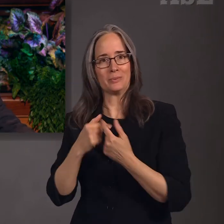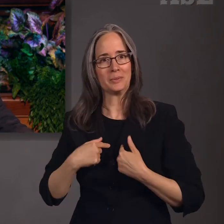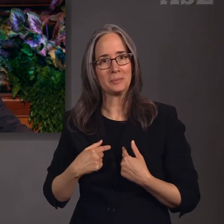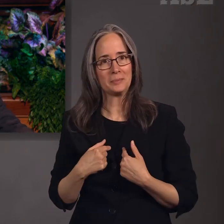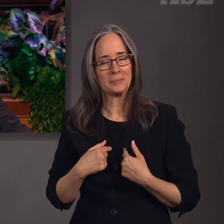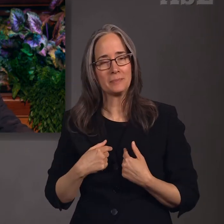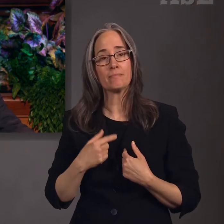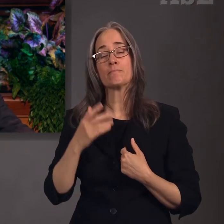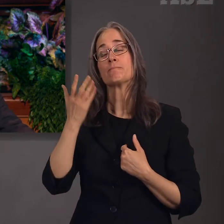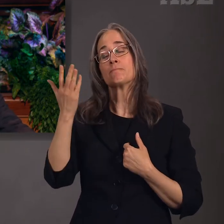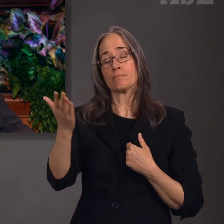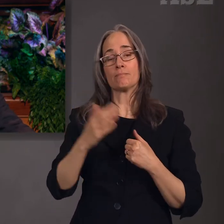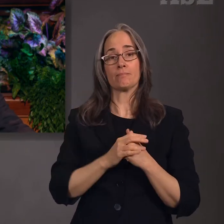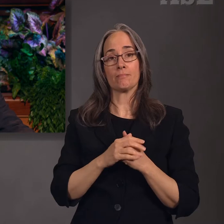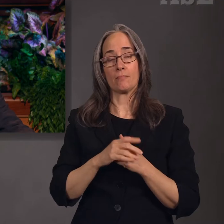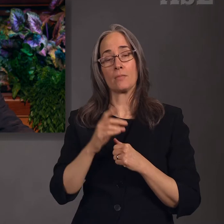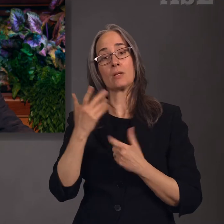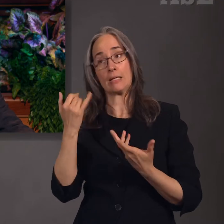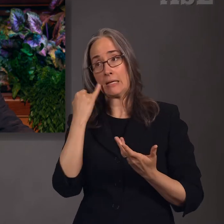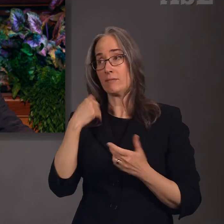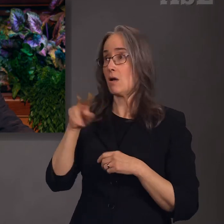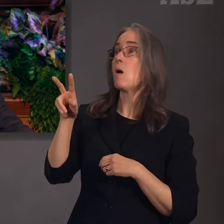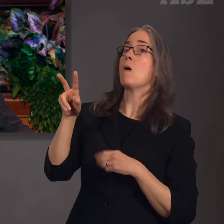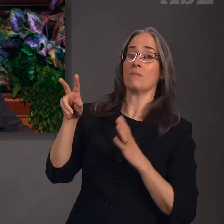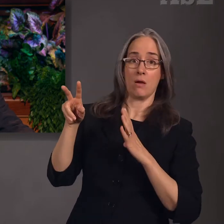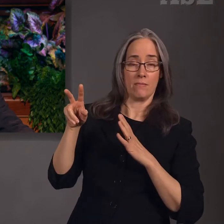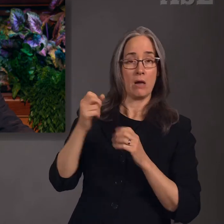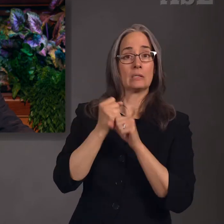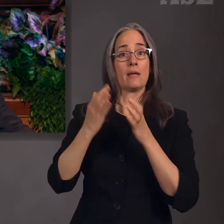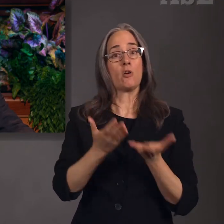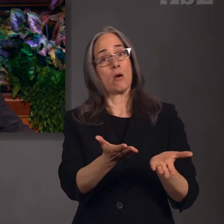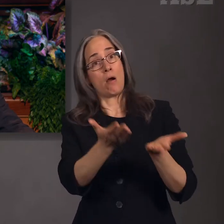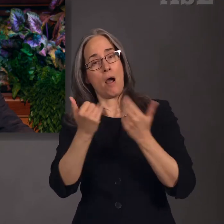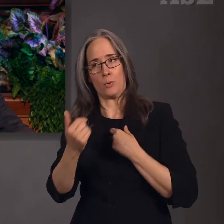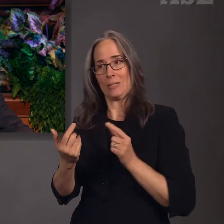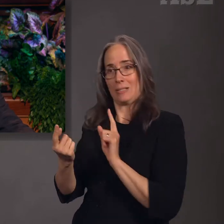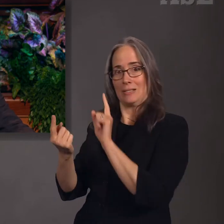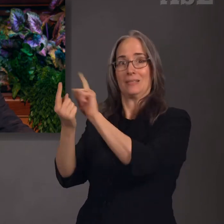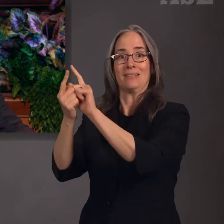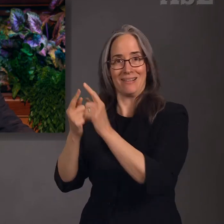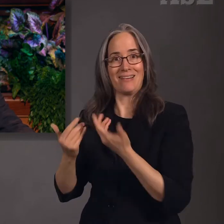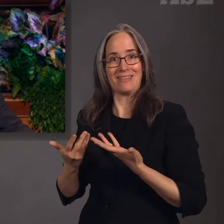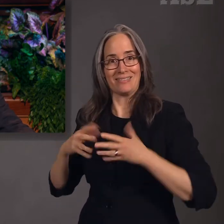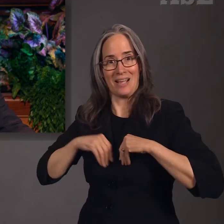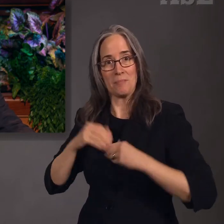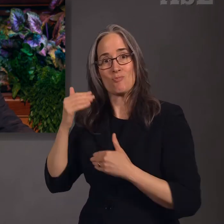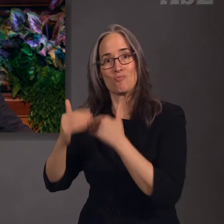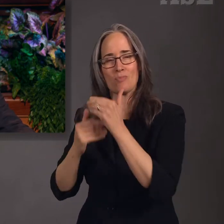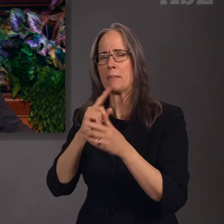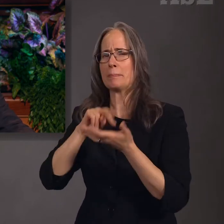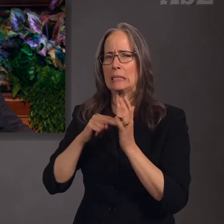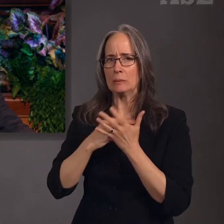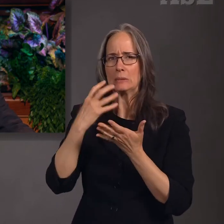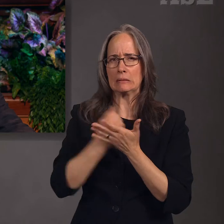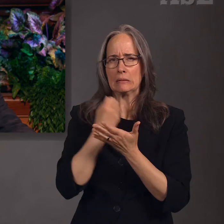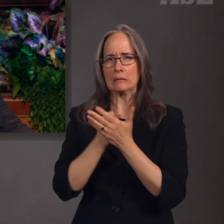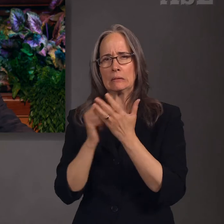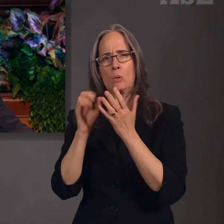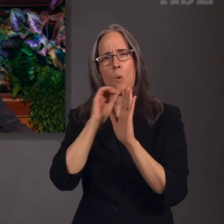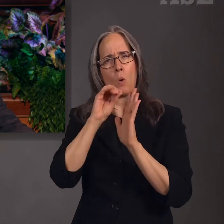Savior's invitation means partaking of His ordinances and keeping our covenant with Him. Jesus Christ